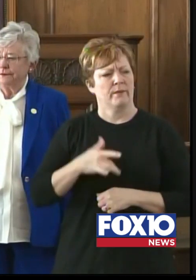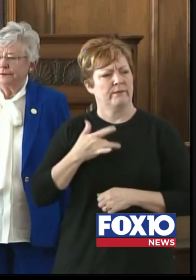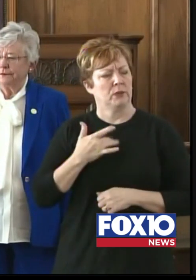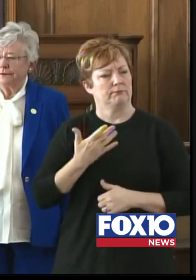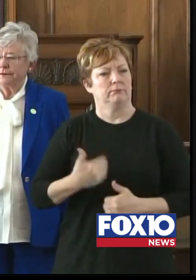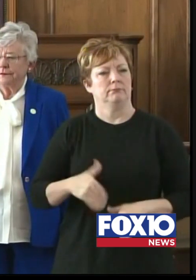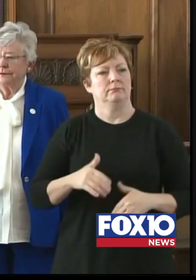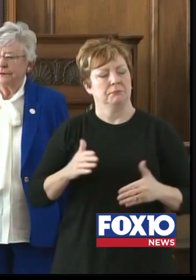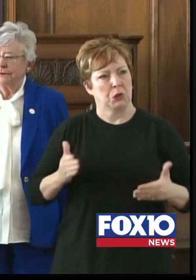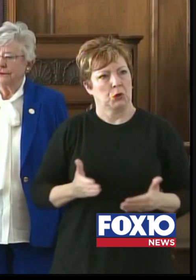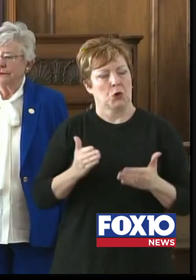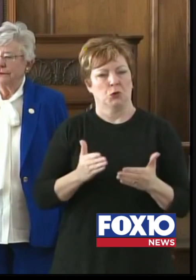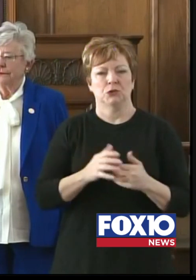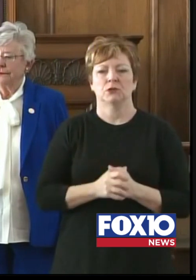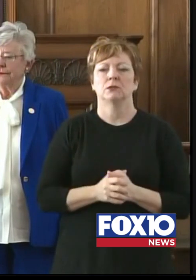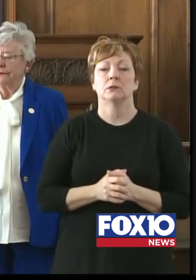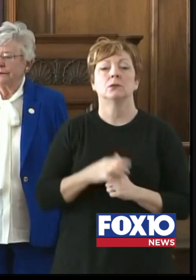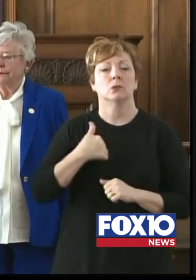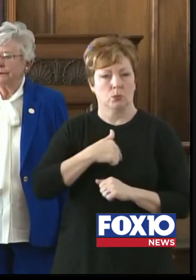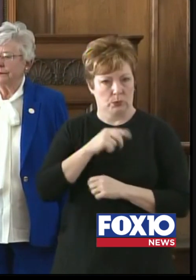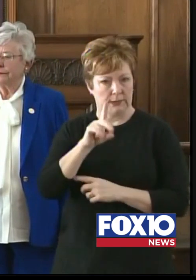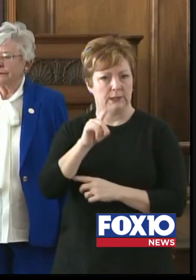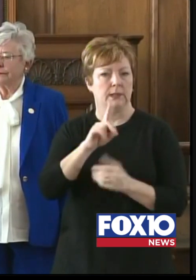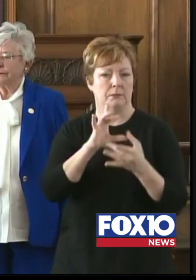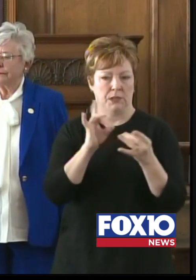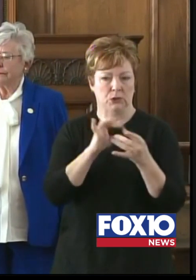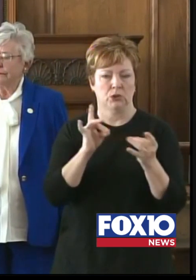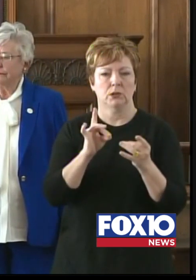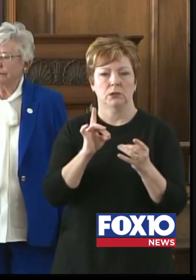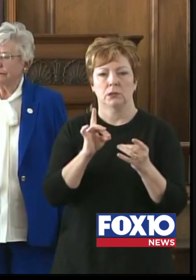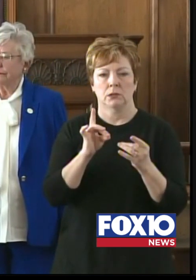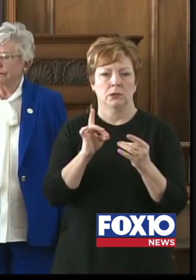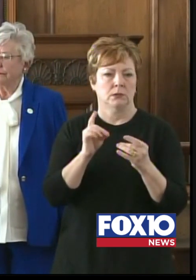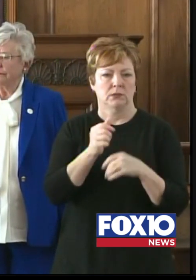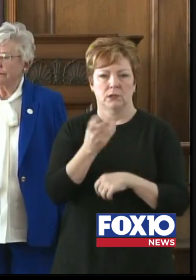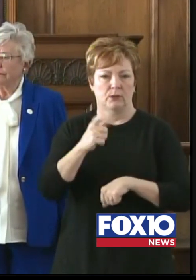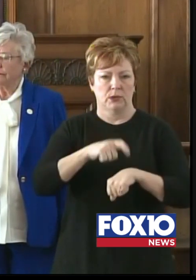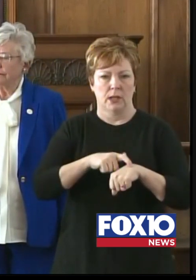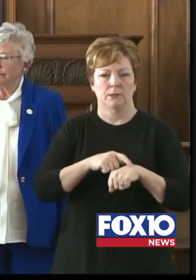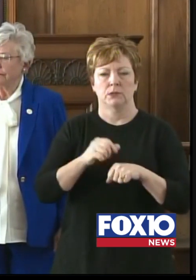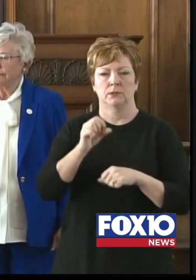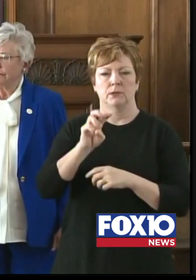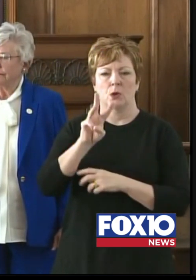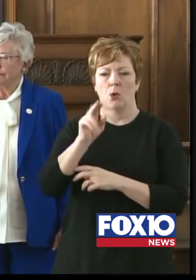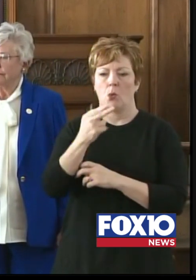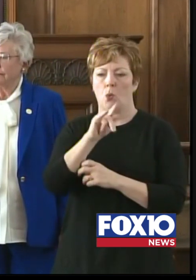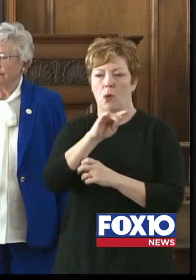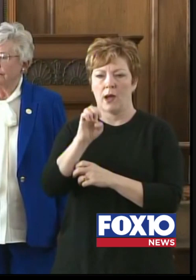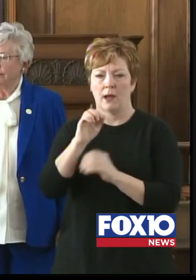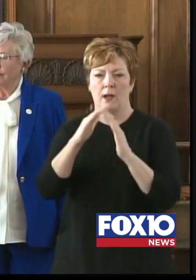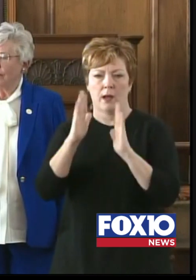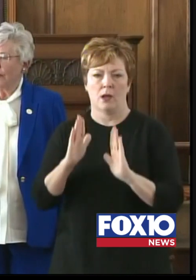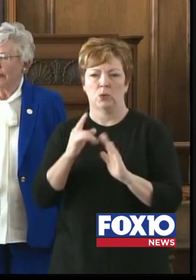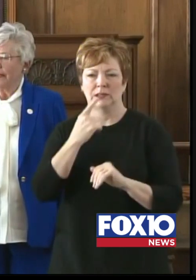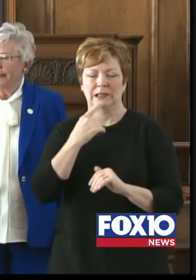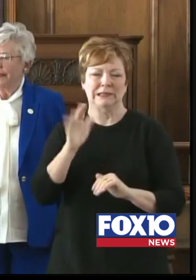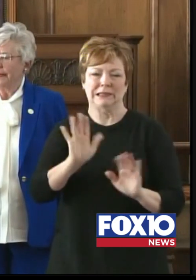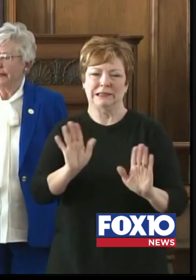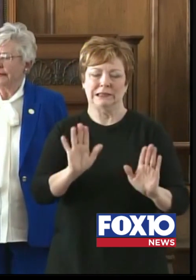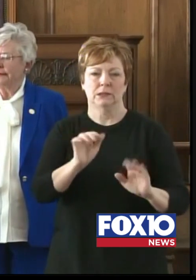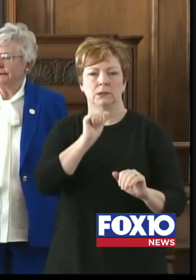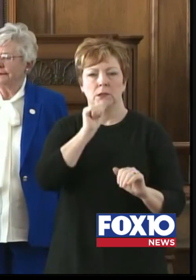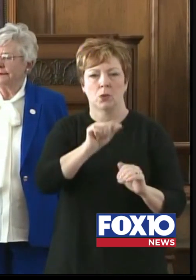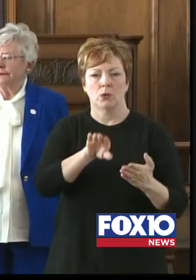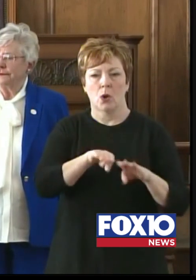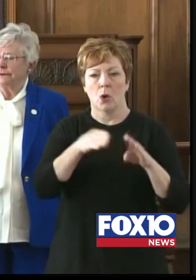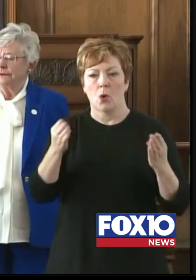We've mentioned more than once to you about the White House gating criteria for moving to a phase one opening of the economy.